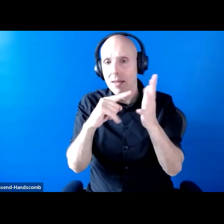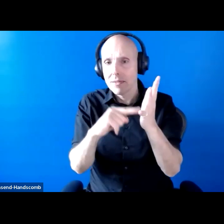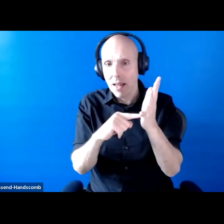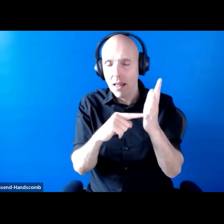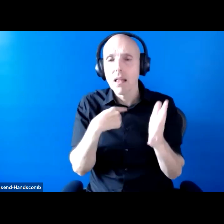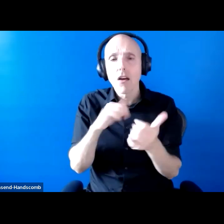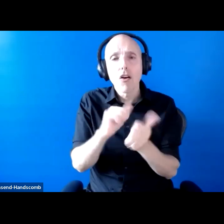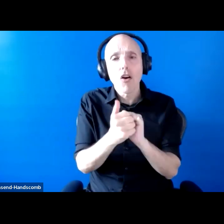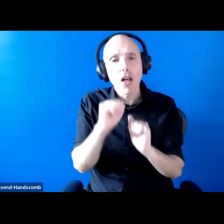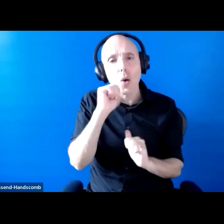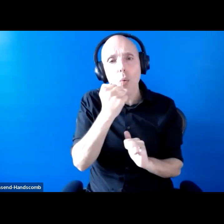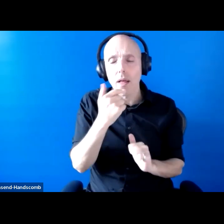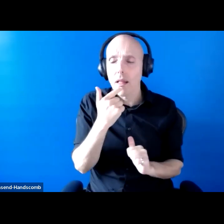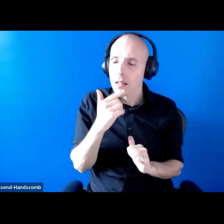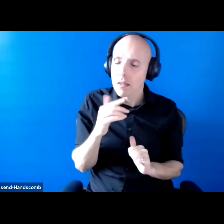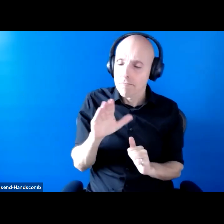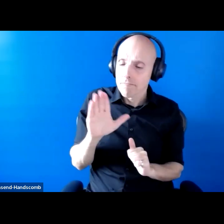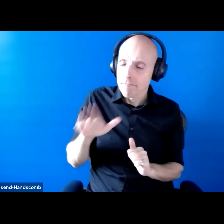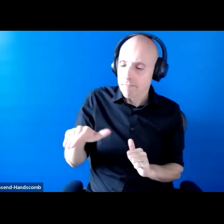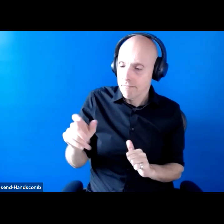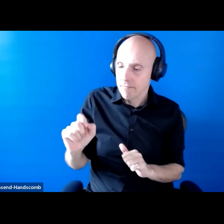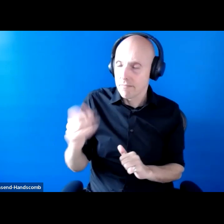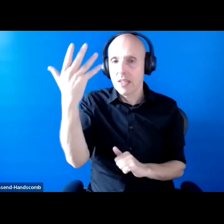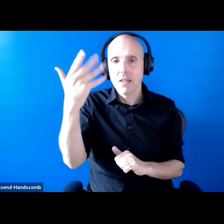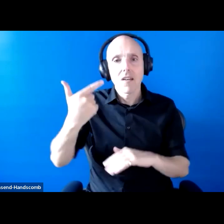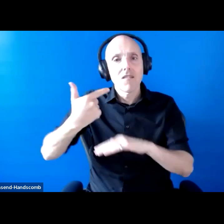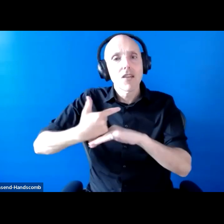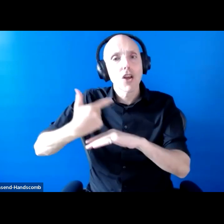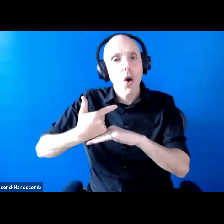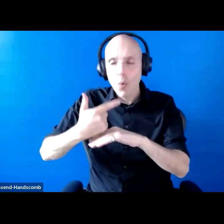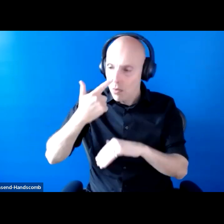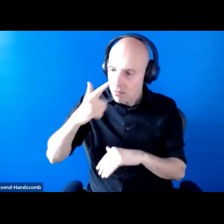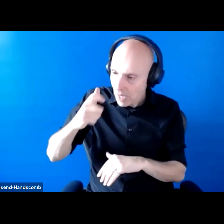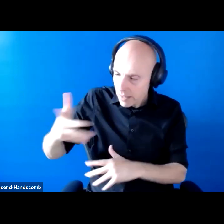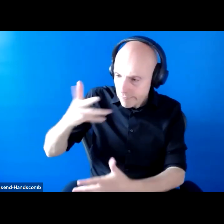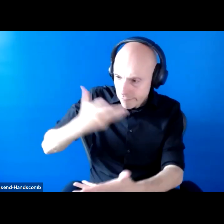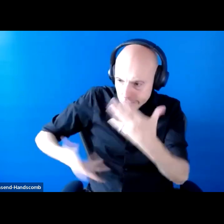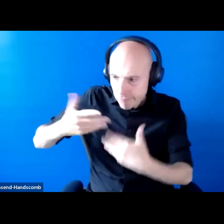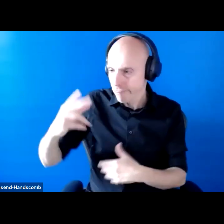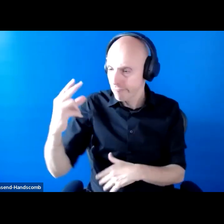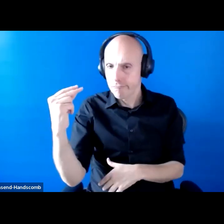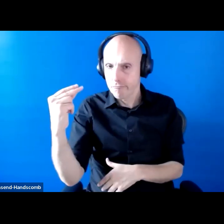Jo will then temporarily enable your video and audio to enable you to ask your question yourself when I invite you to speak.